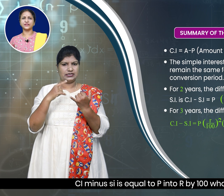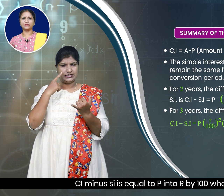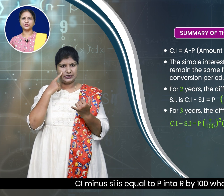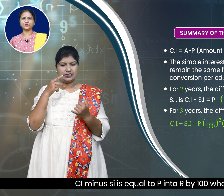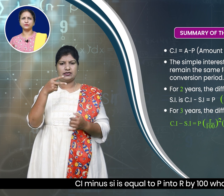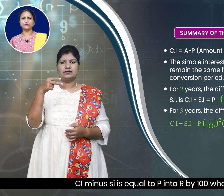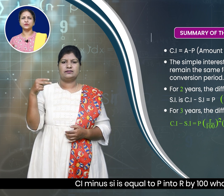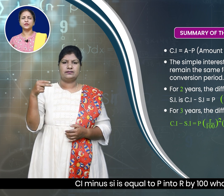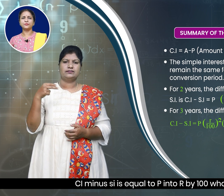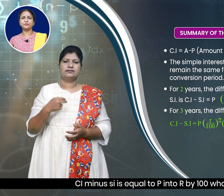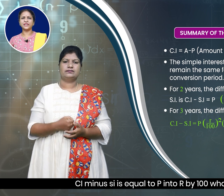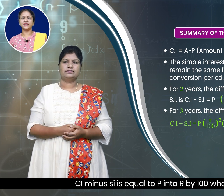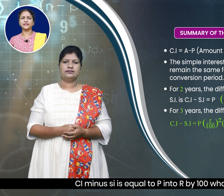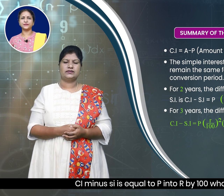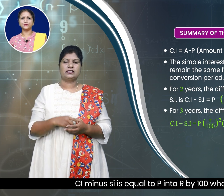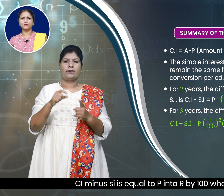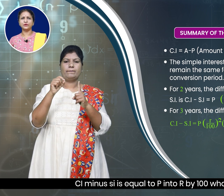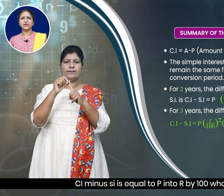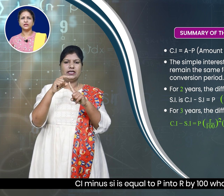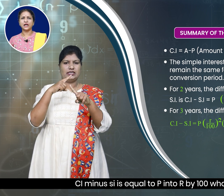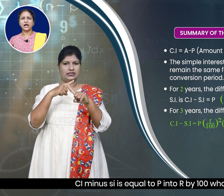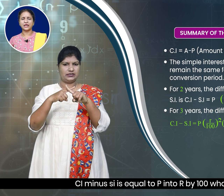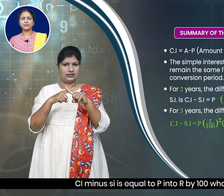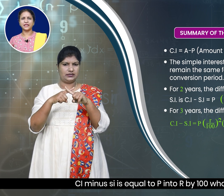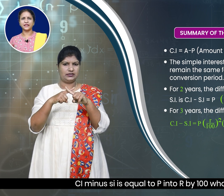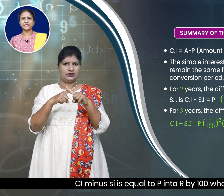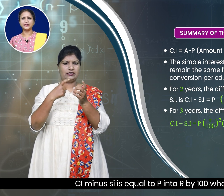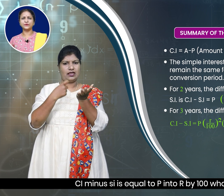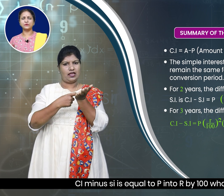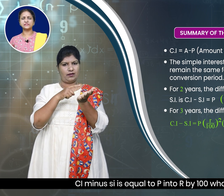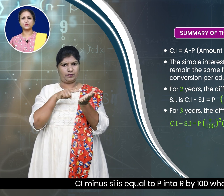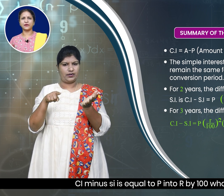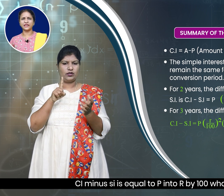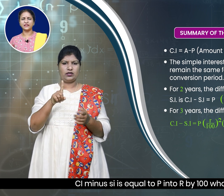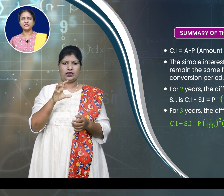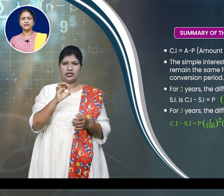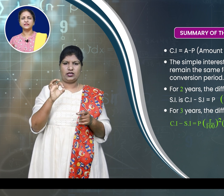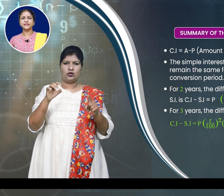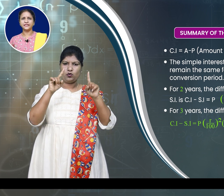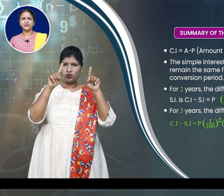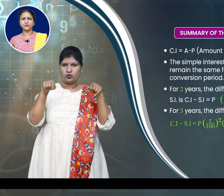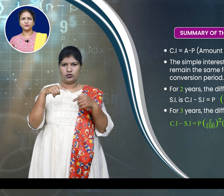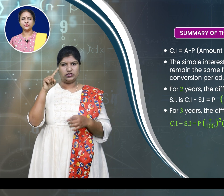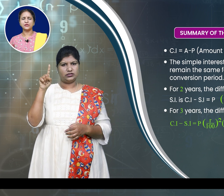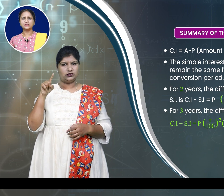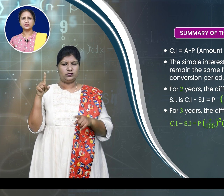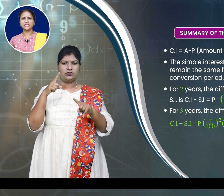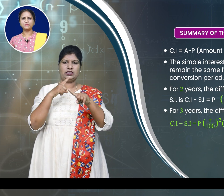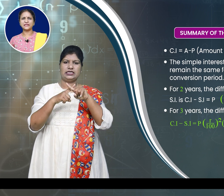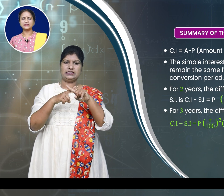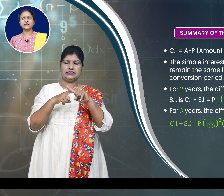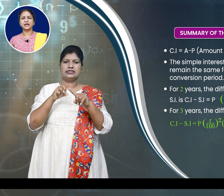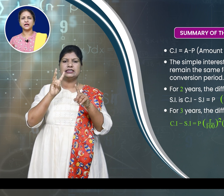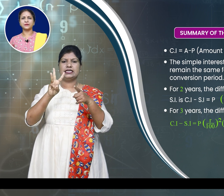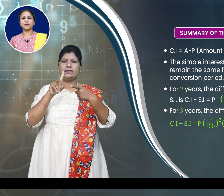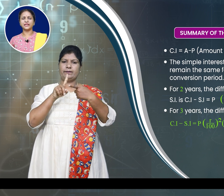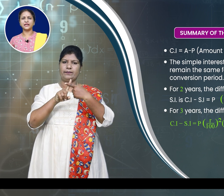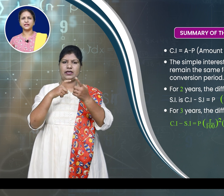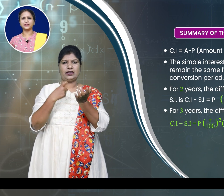equal to P into R by 100 whole square into 3 plus R by 100.